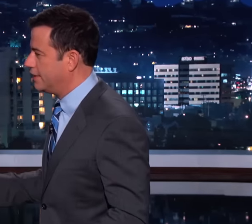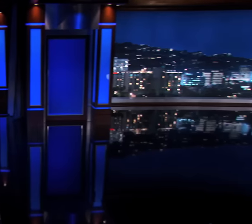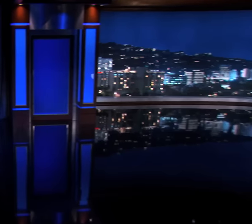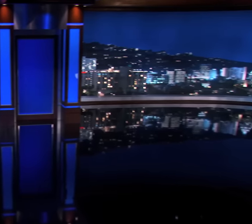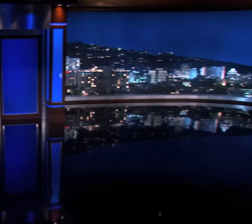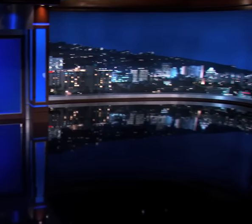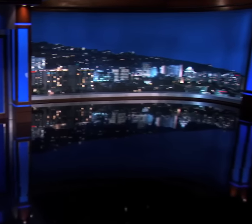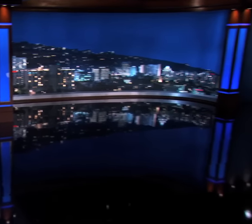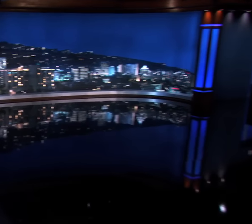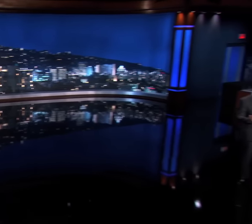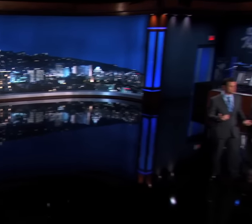in here. This is Justin.